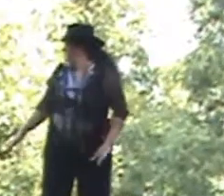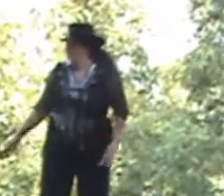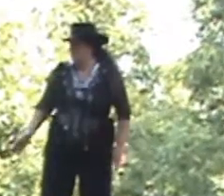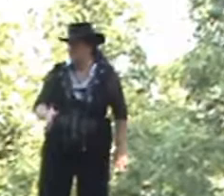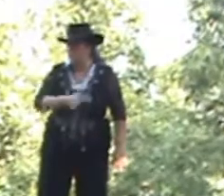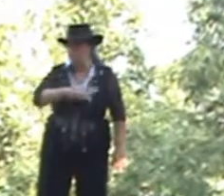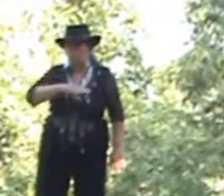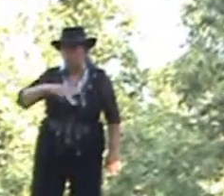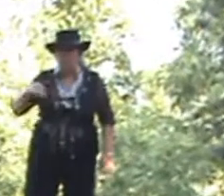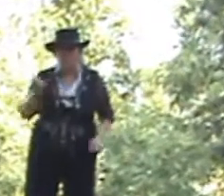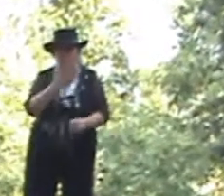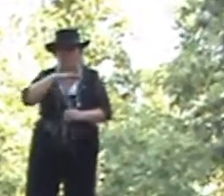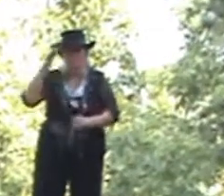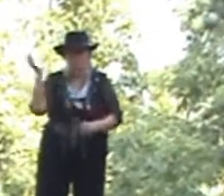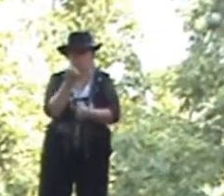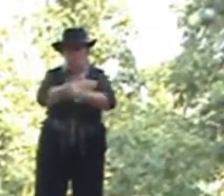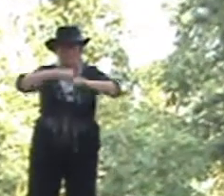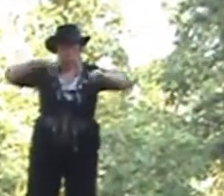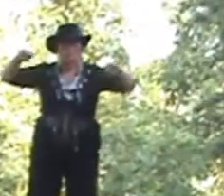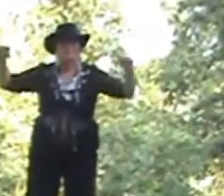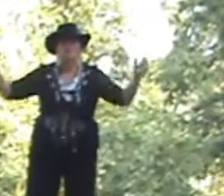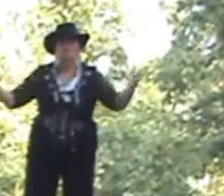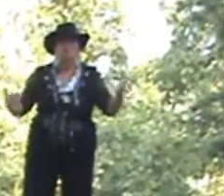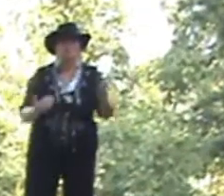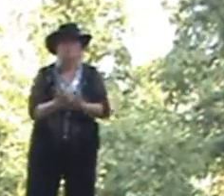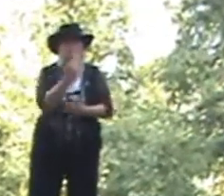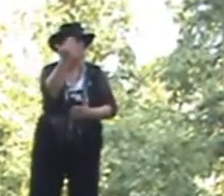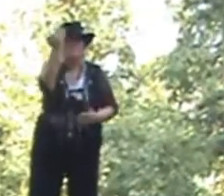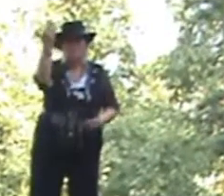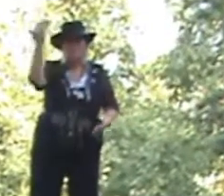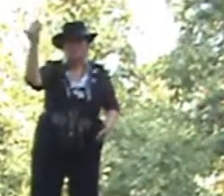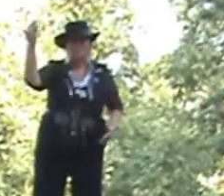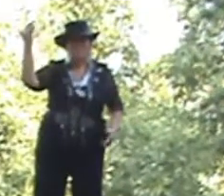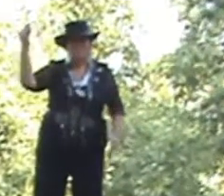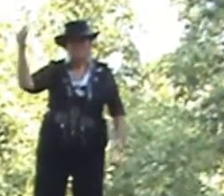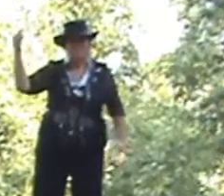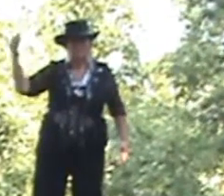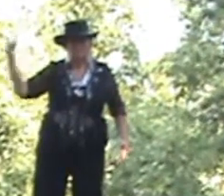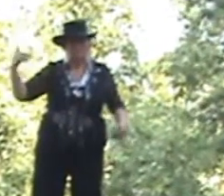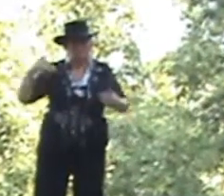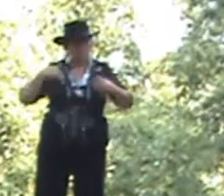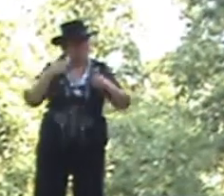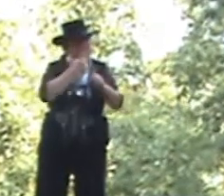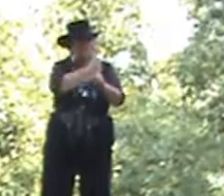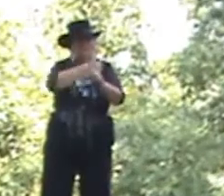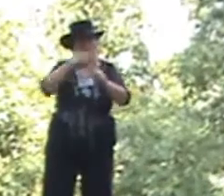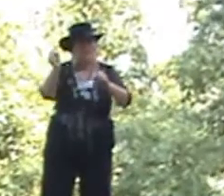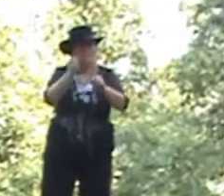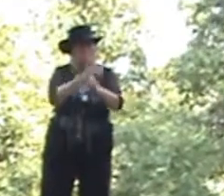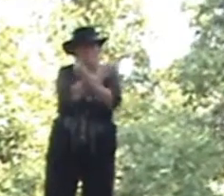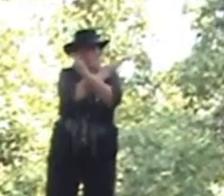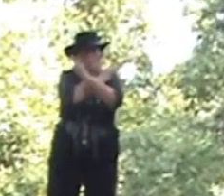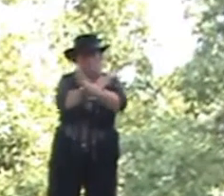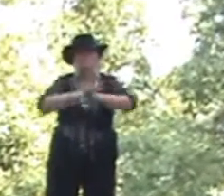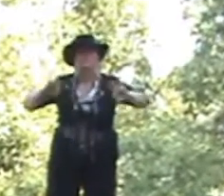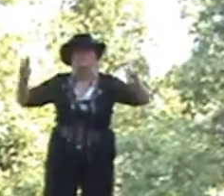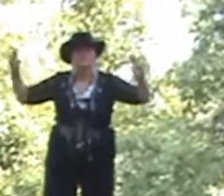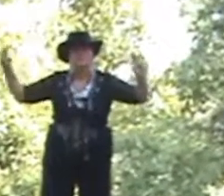You know he'll never let you break away so easily, you'll have to fight before you're free,